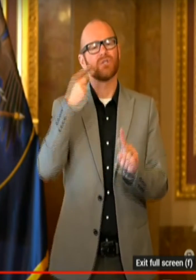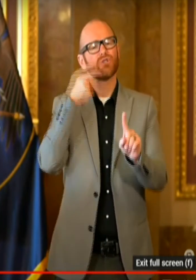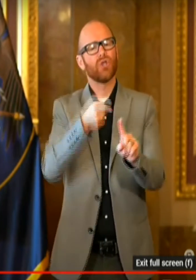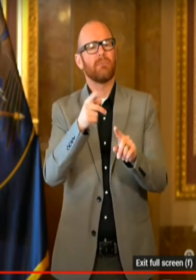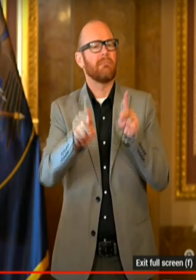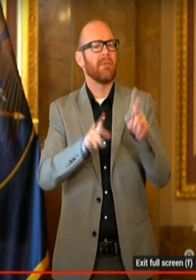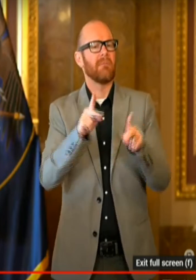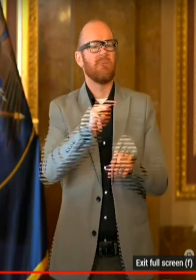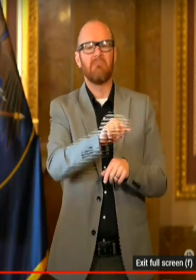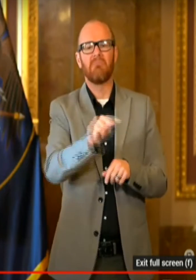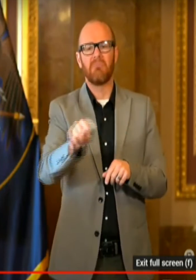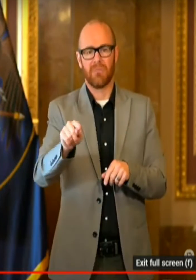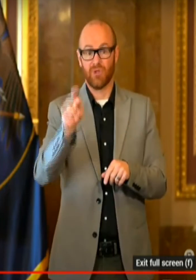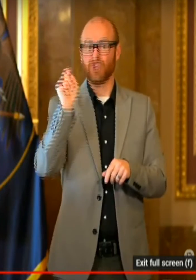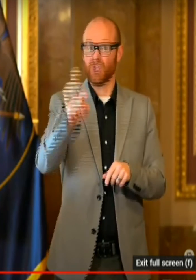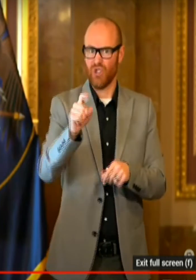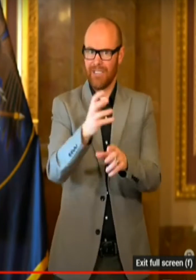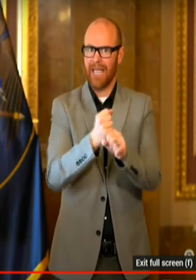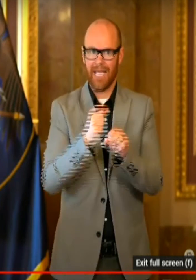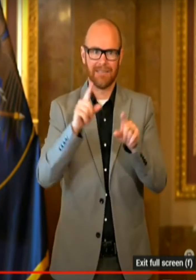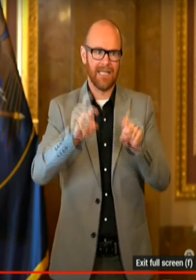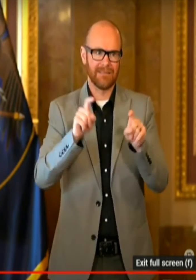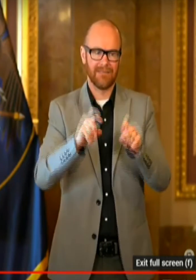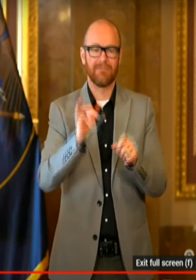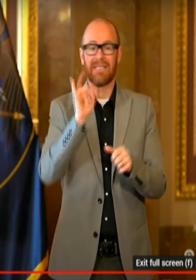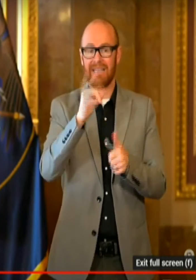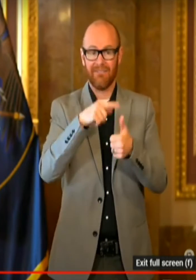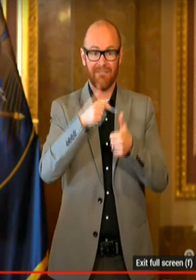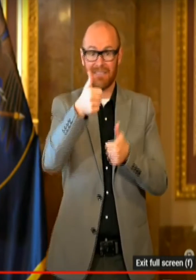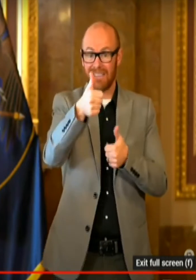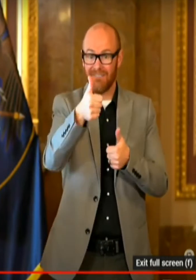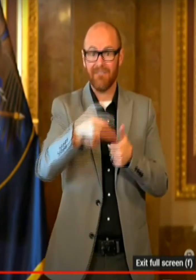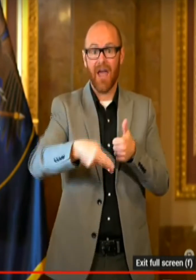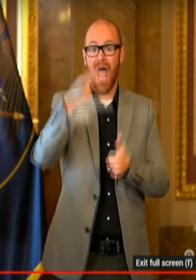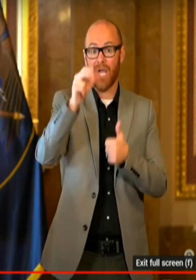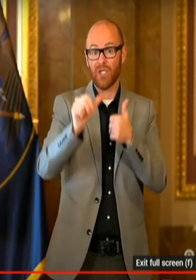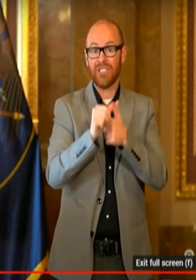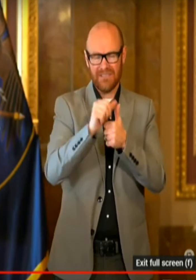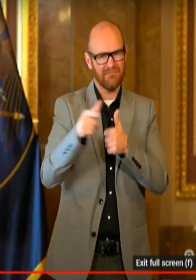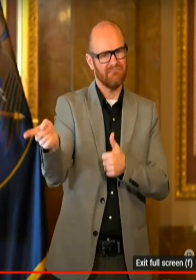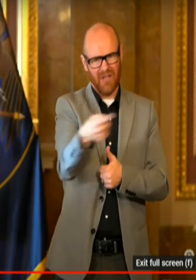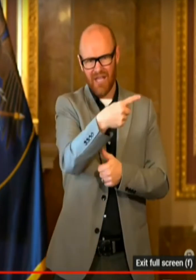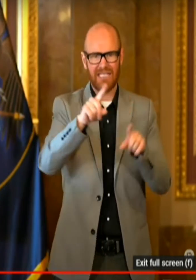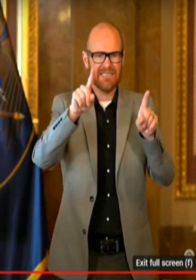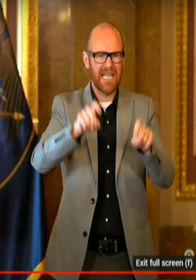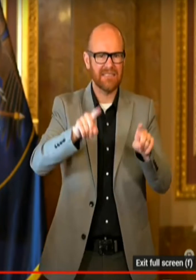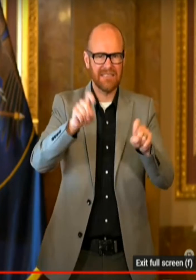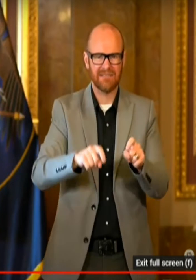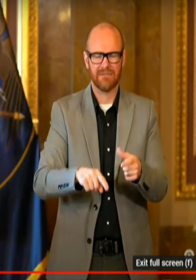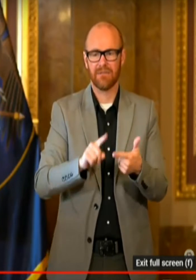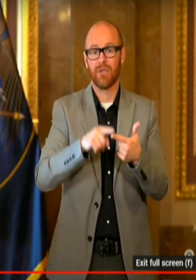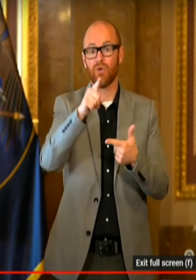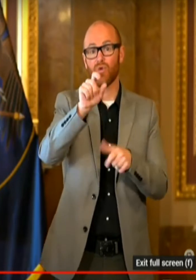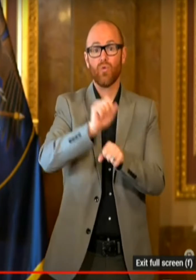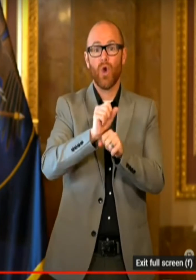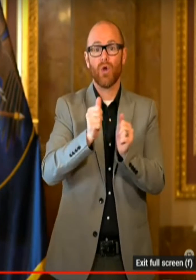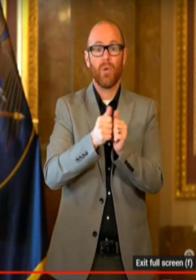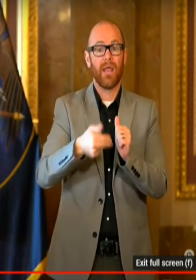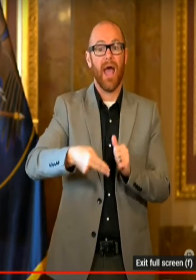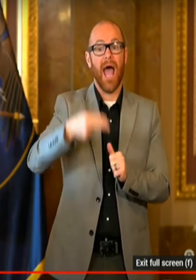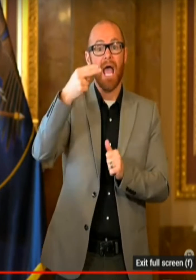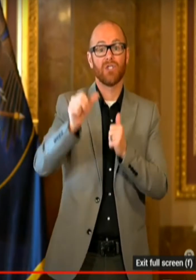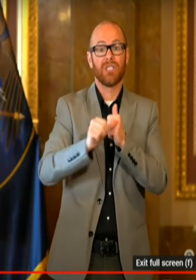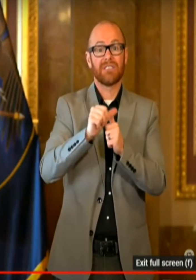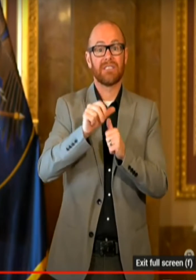that absolutely should get tested. And if you are high risk, you should get tested. If you're working with high risk individuals, you should get